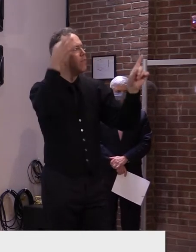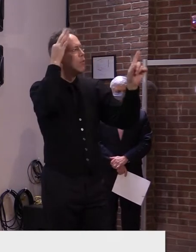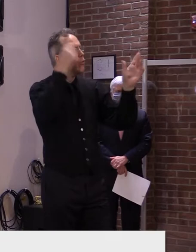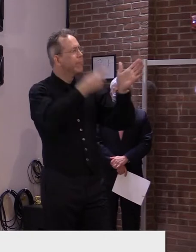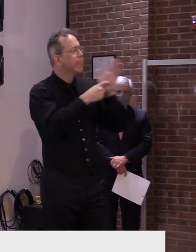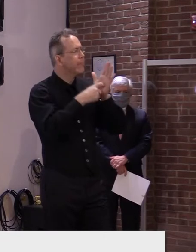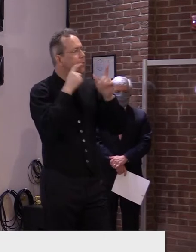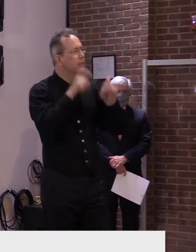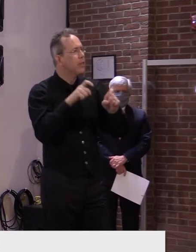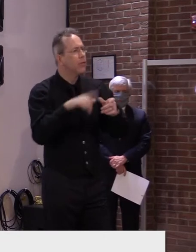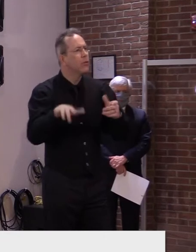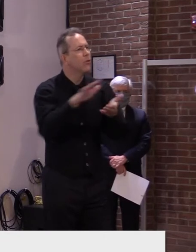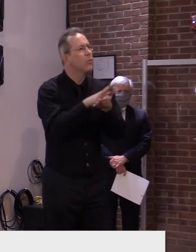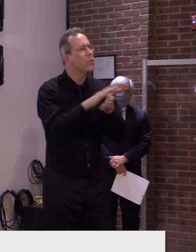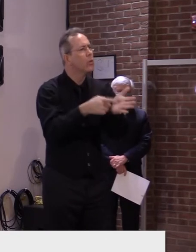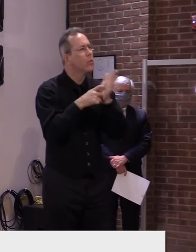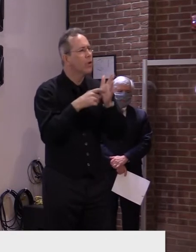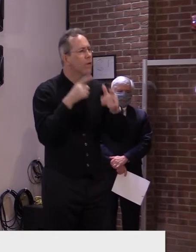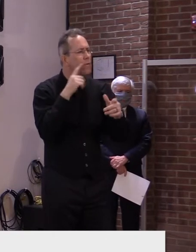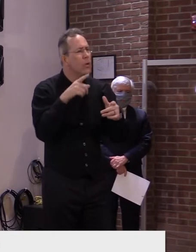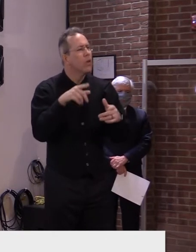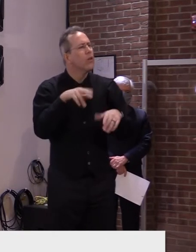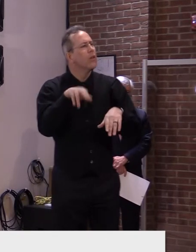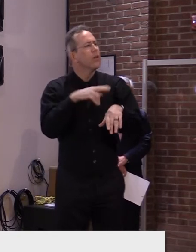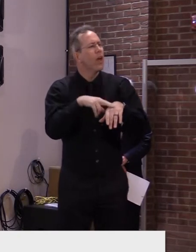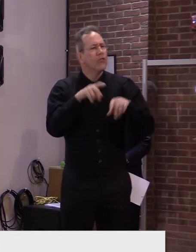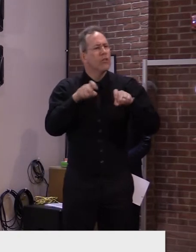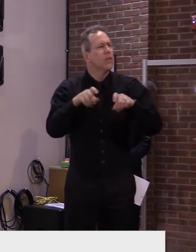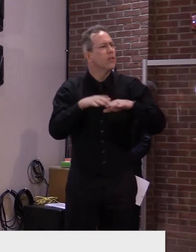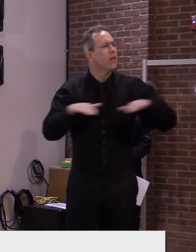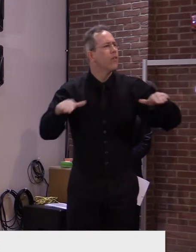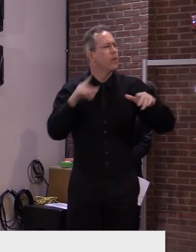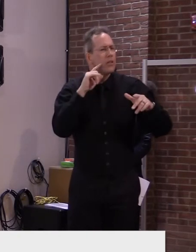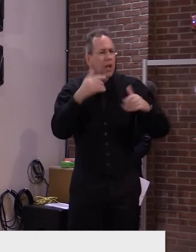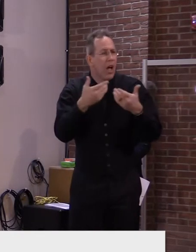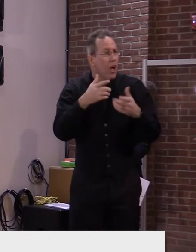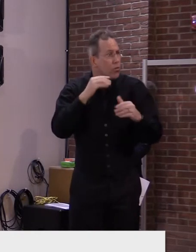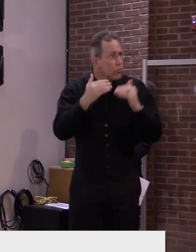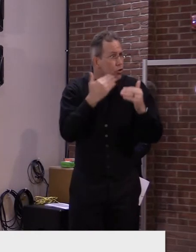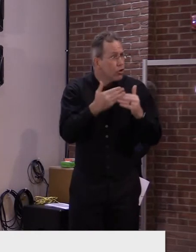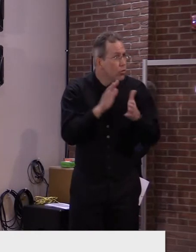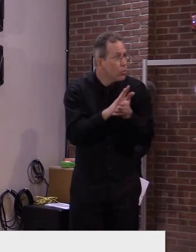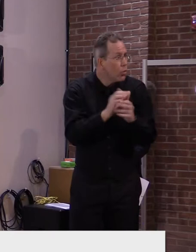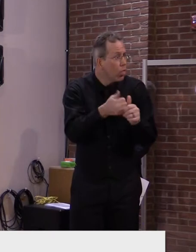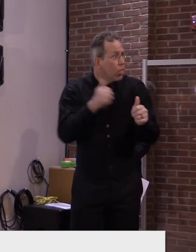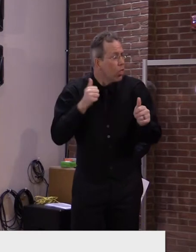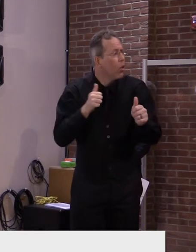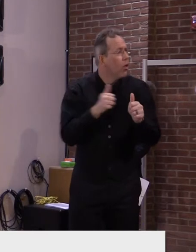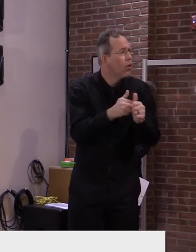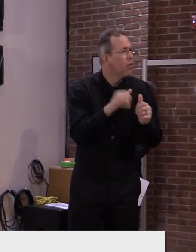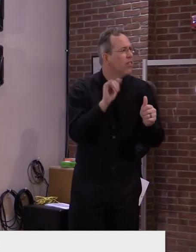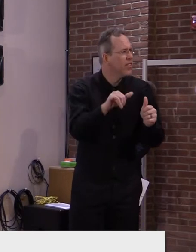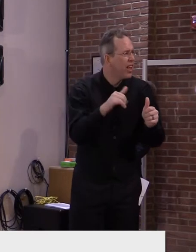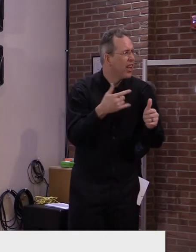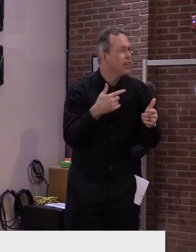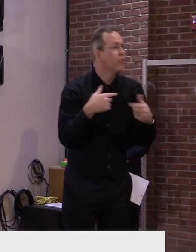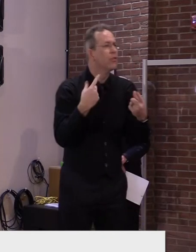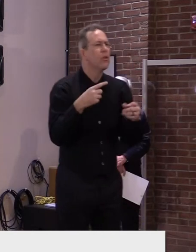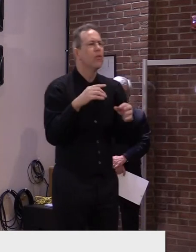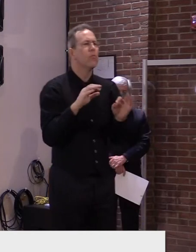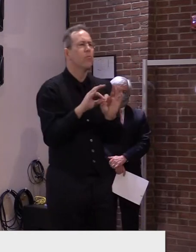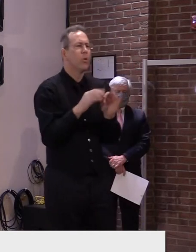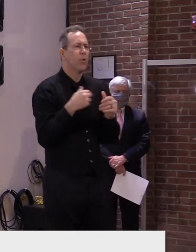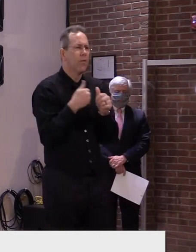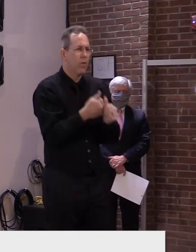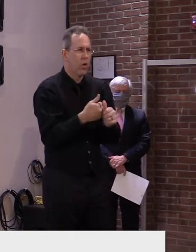Last spring, a national testing waiver was issued. We are expecting the U.S. of Education to issue guidance on testing for this spring,